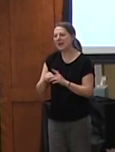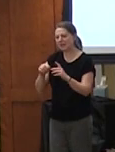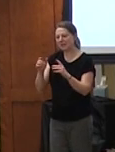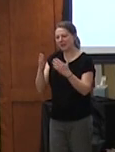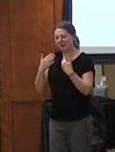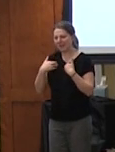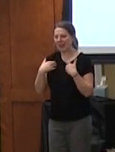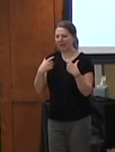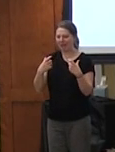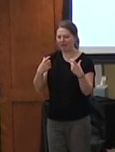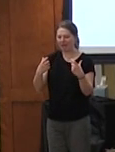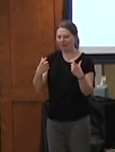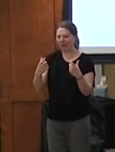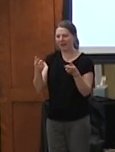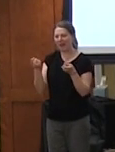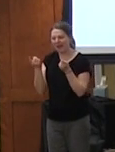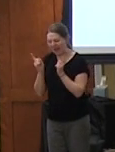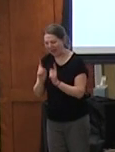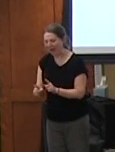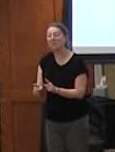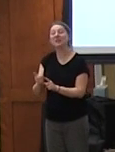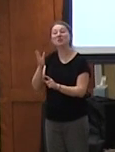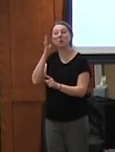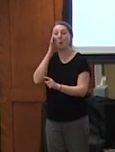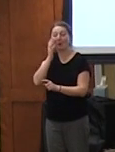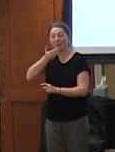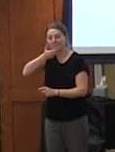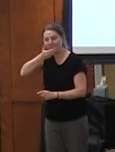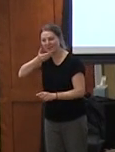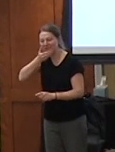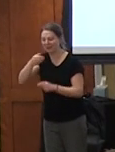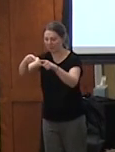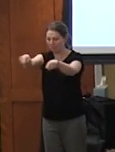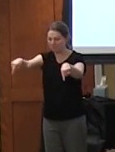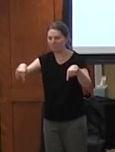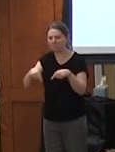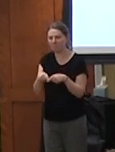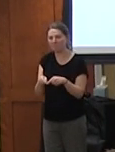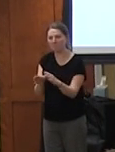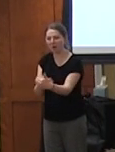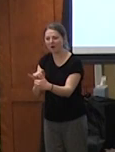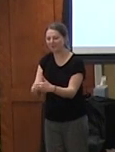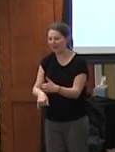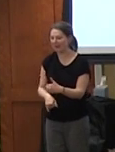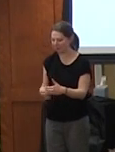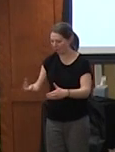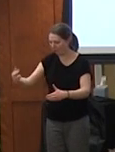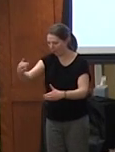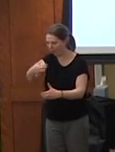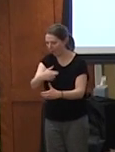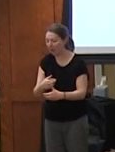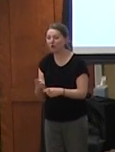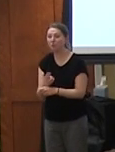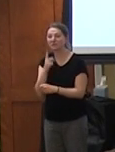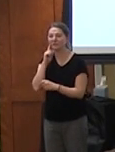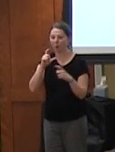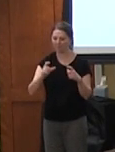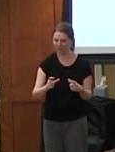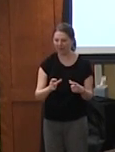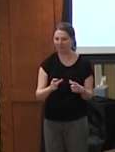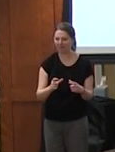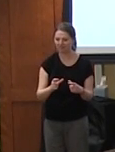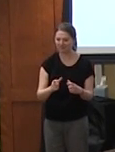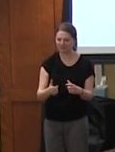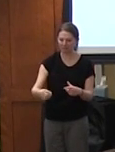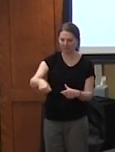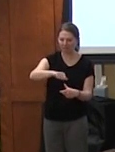were cutting the cardboard from the pizza and they were making their own place so they were more aware than what i was doing now so now every time i will go have pizza i